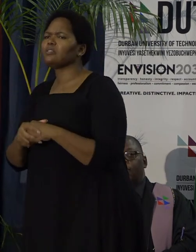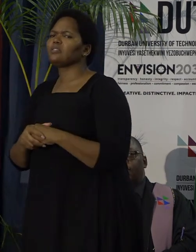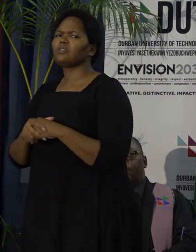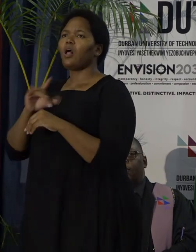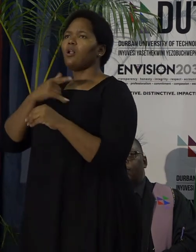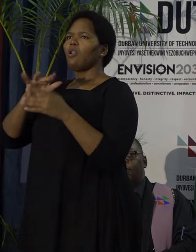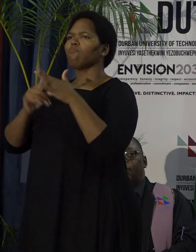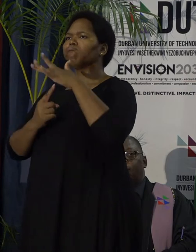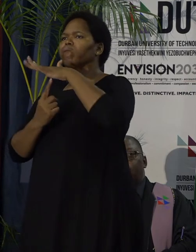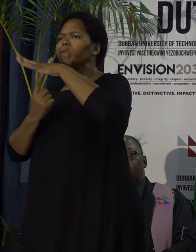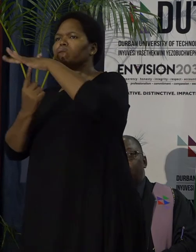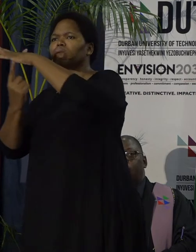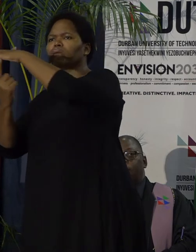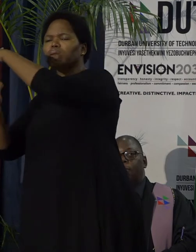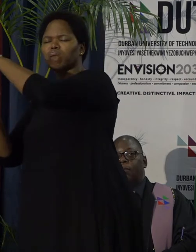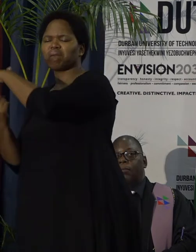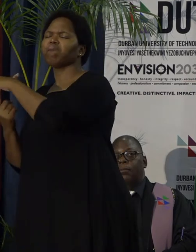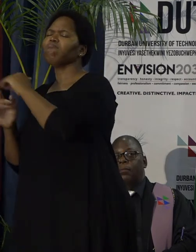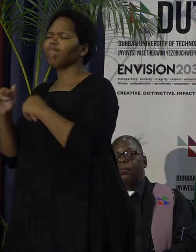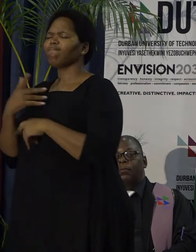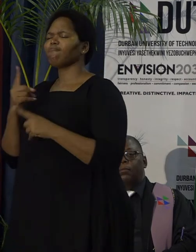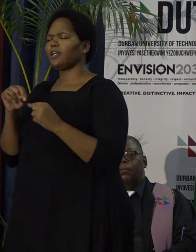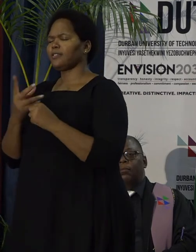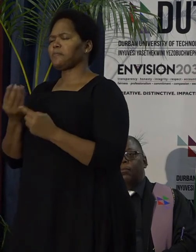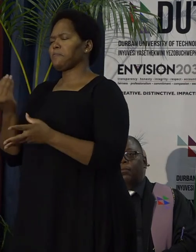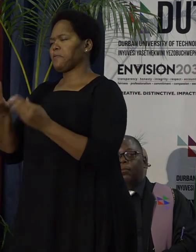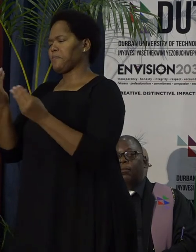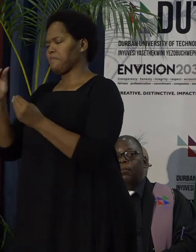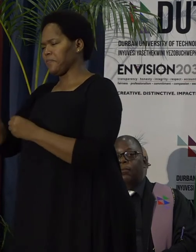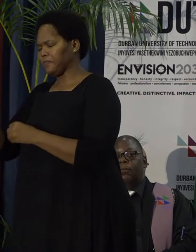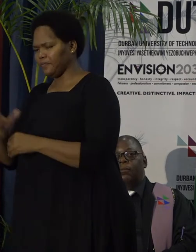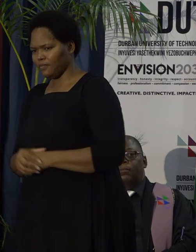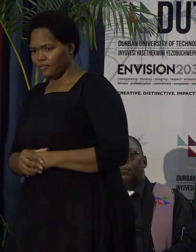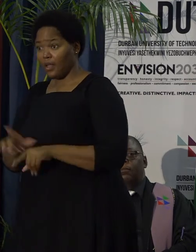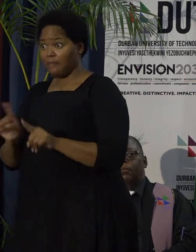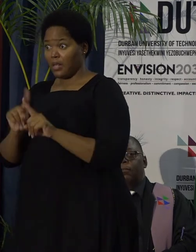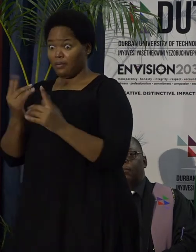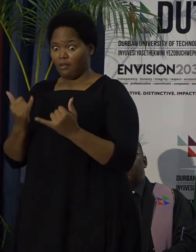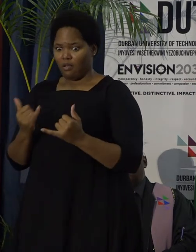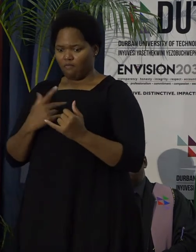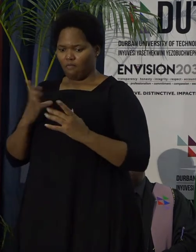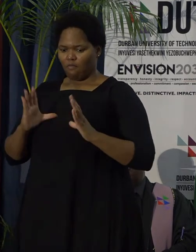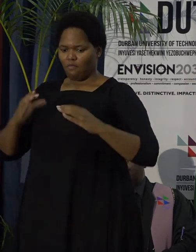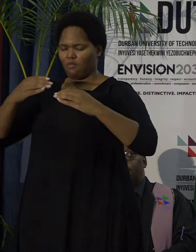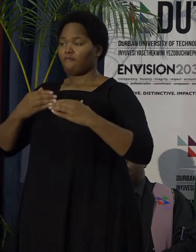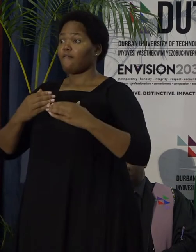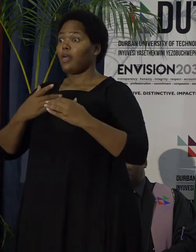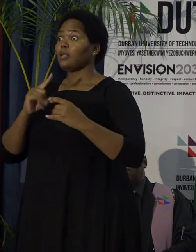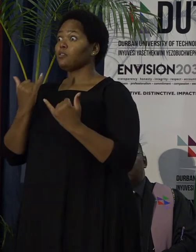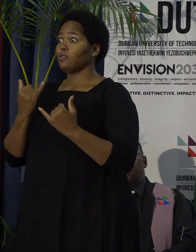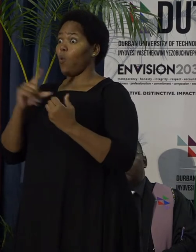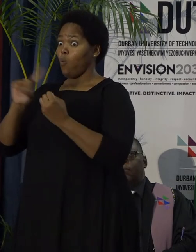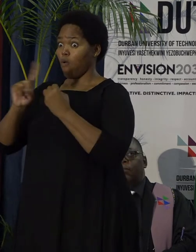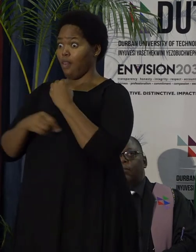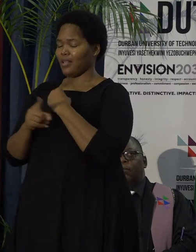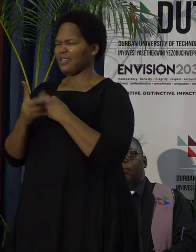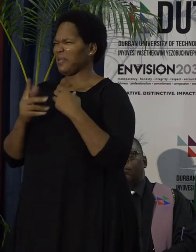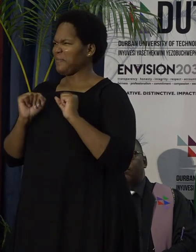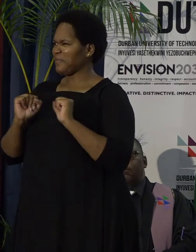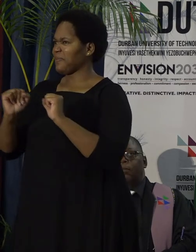drone technology, and so forth. Let me go to sustainability, the last but one